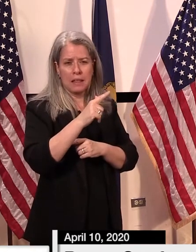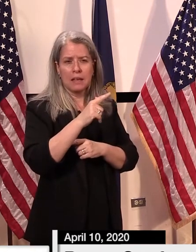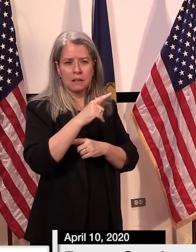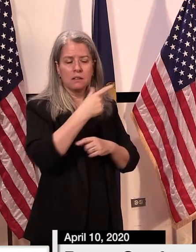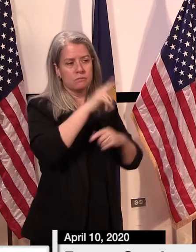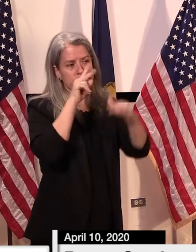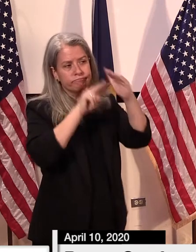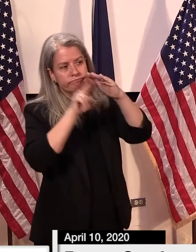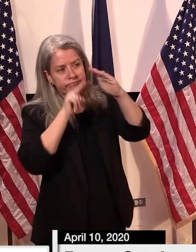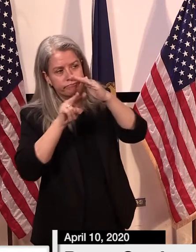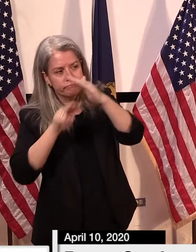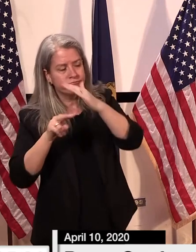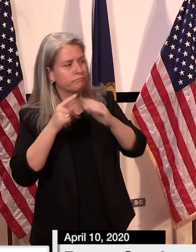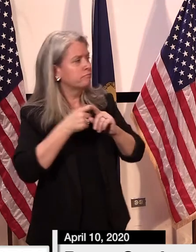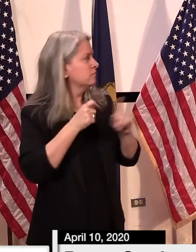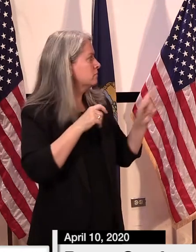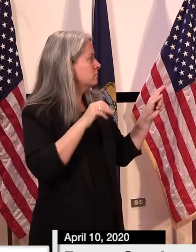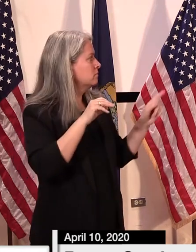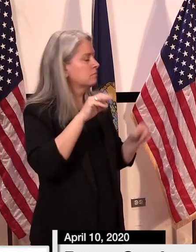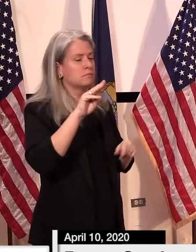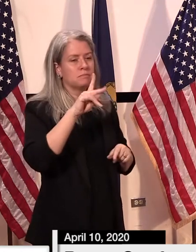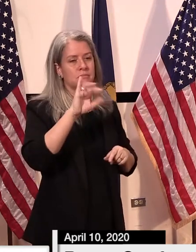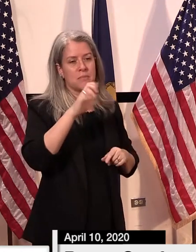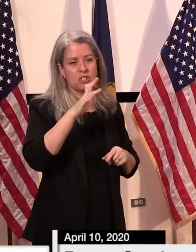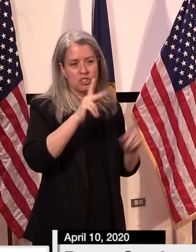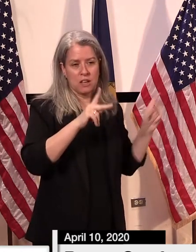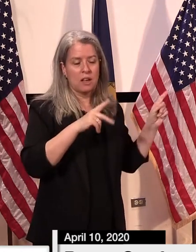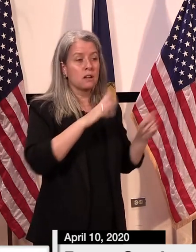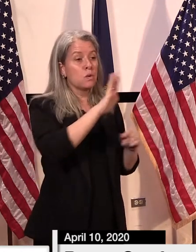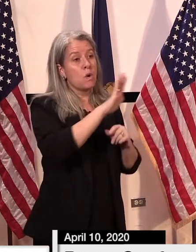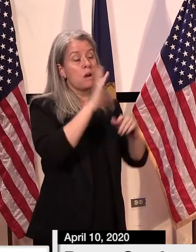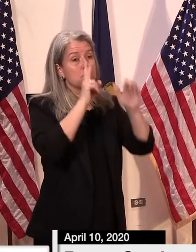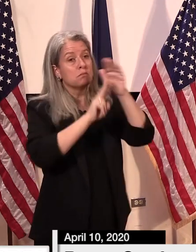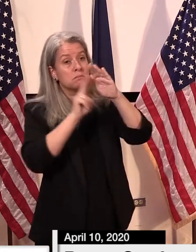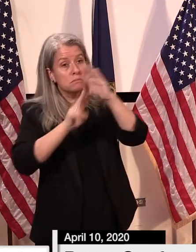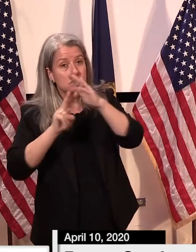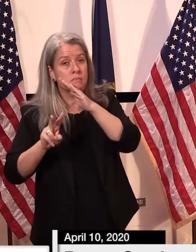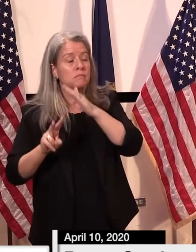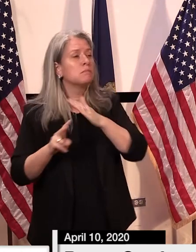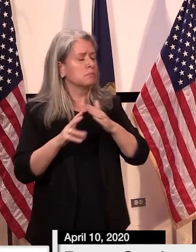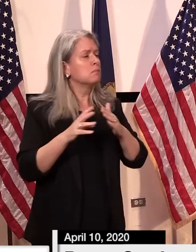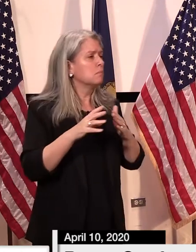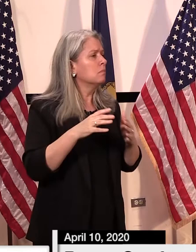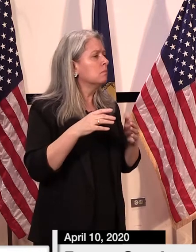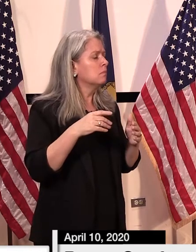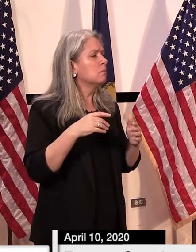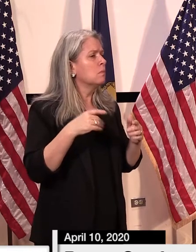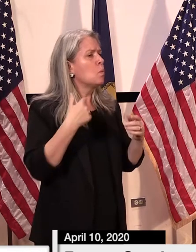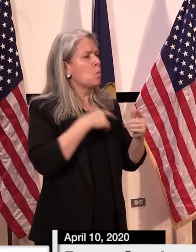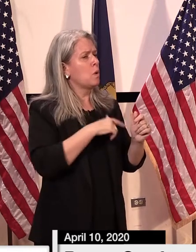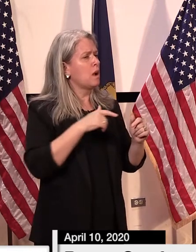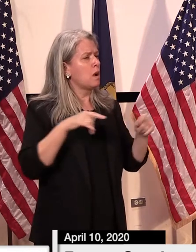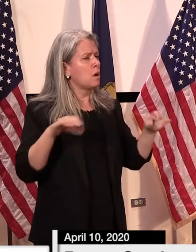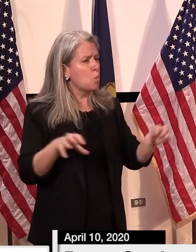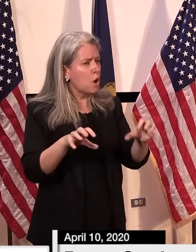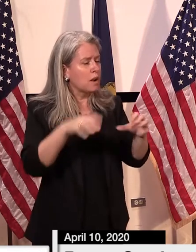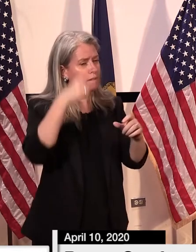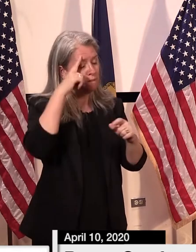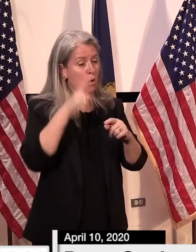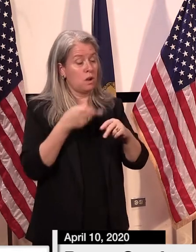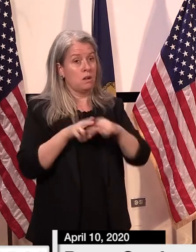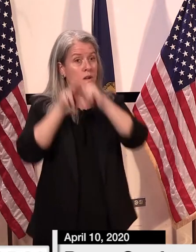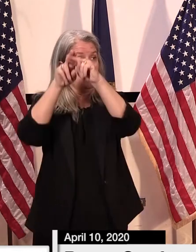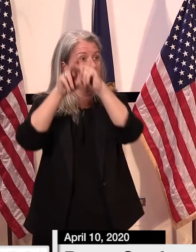um you know many of the things that you're modeling right now are things that you're working on getting surge capacity for like